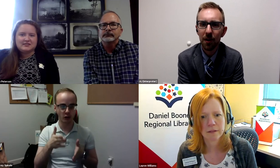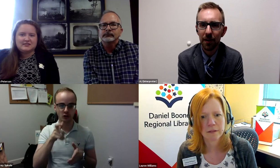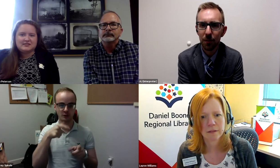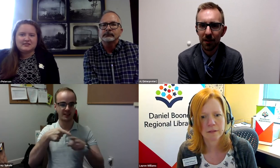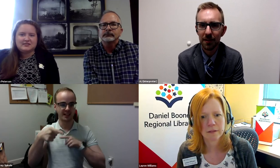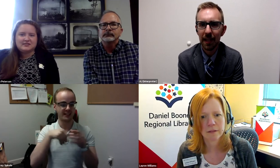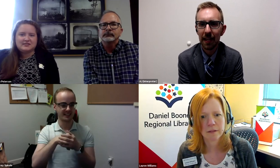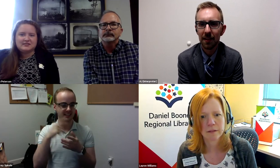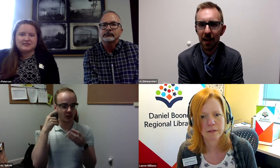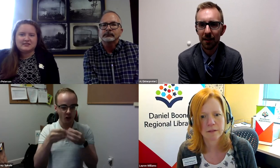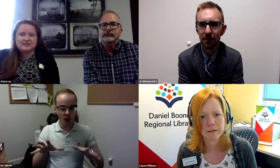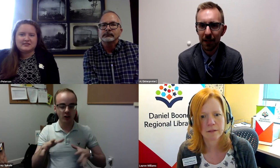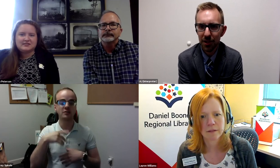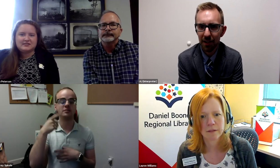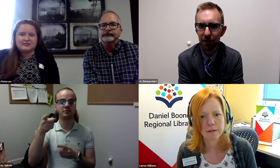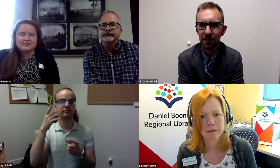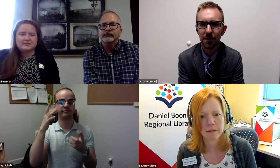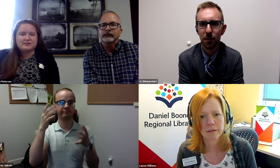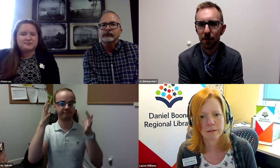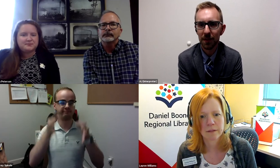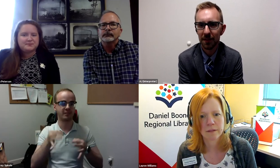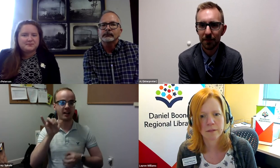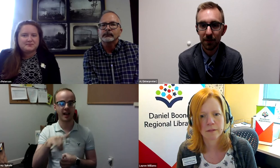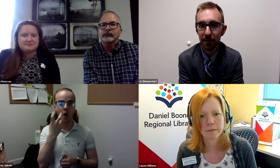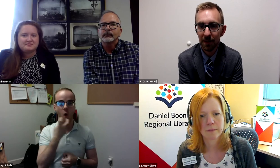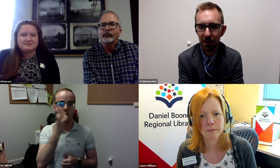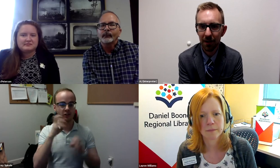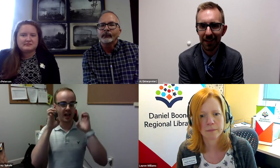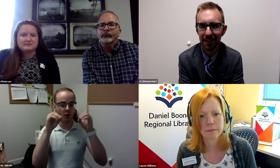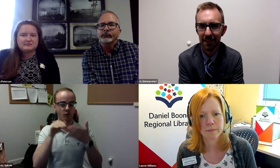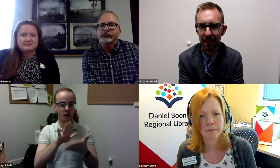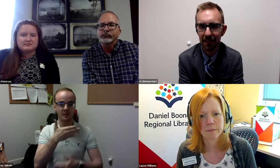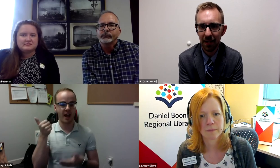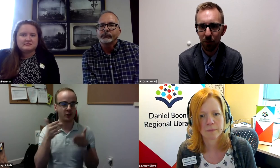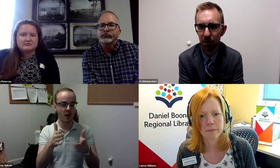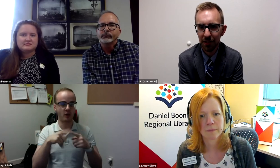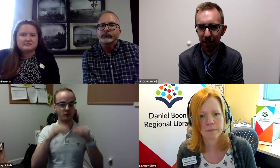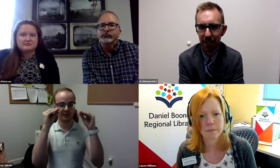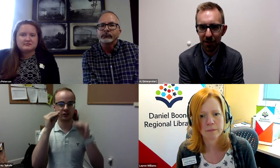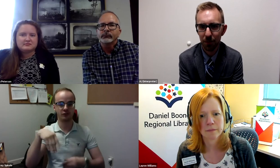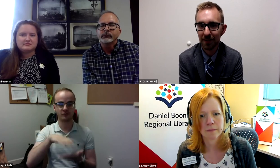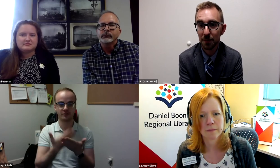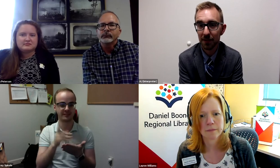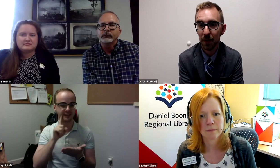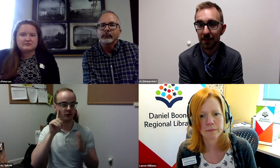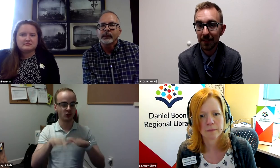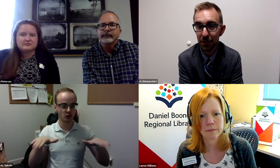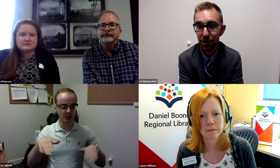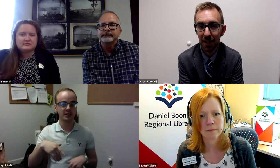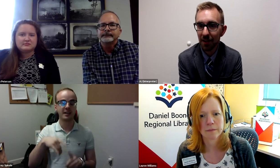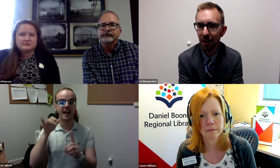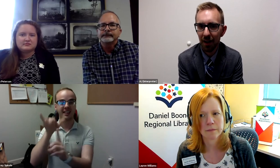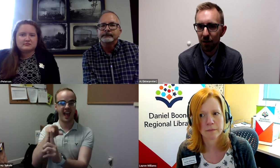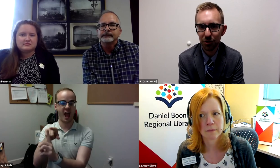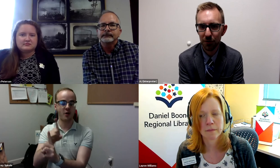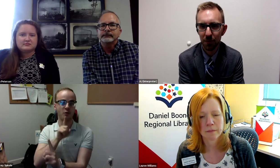where there was a lot of educators who were focused in the field of hearing loss and decided that oral education was the best way to teach